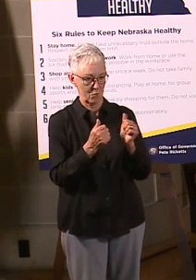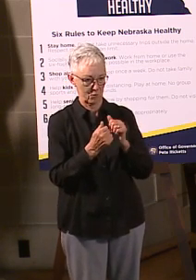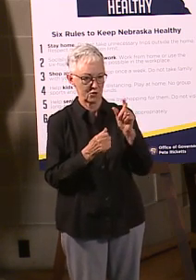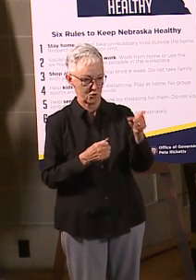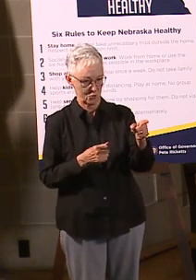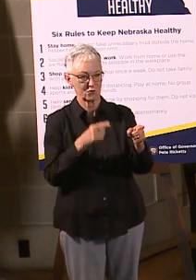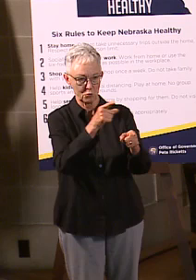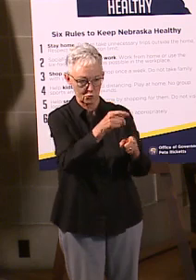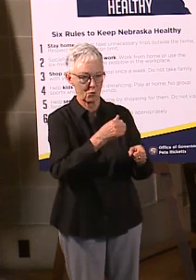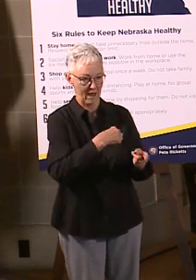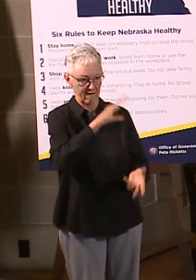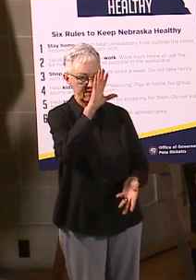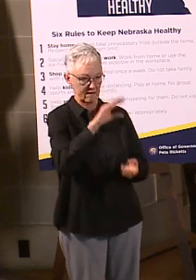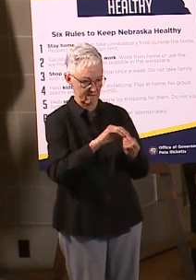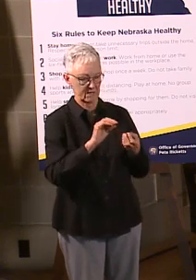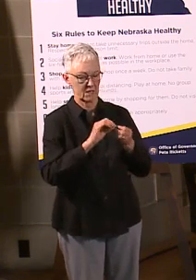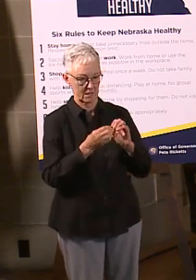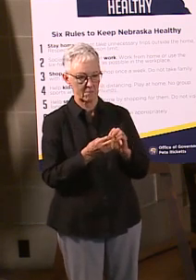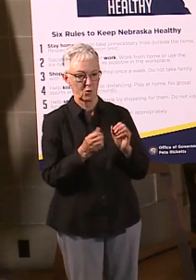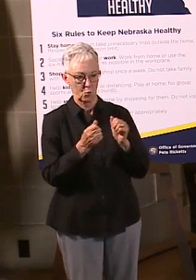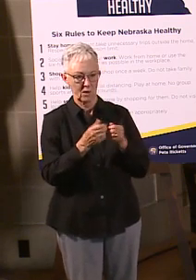number. We'll get the breakout between those two.